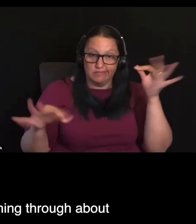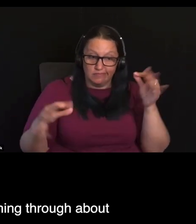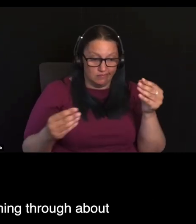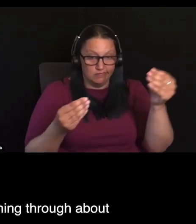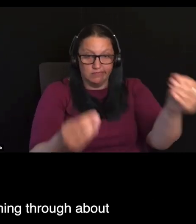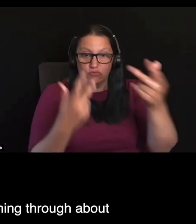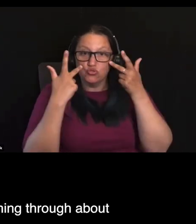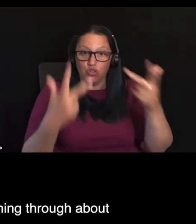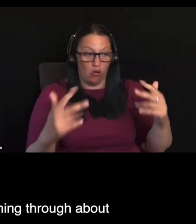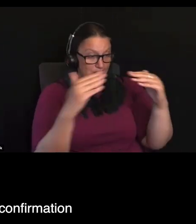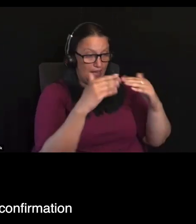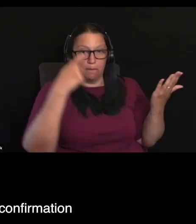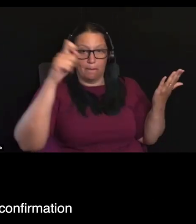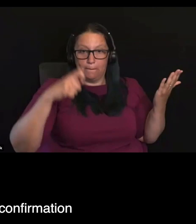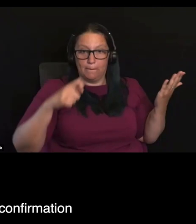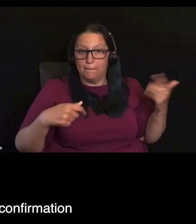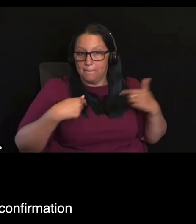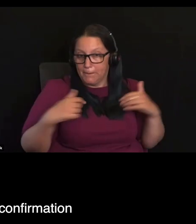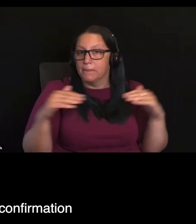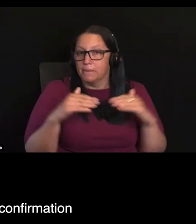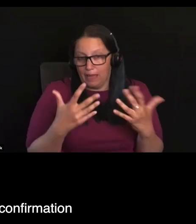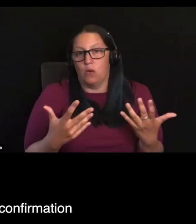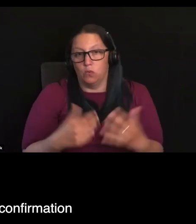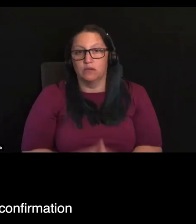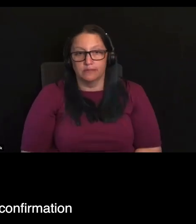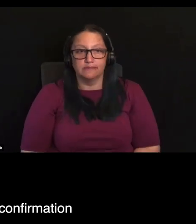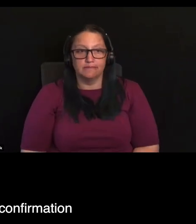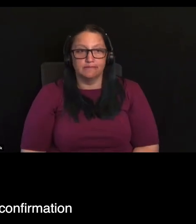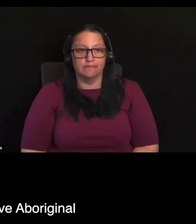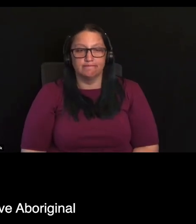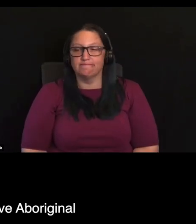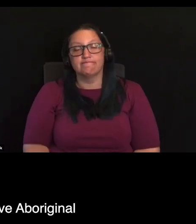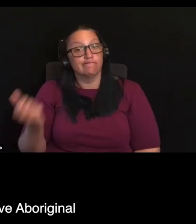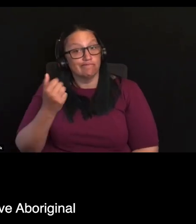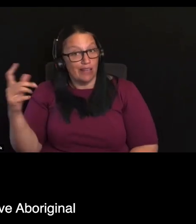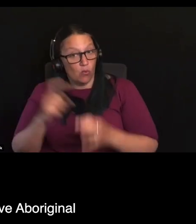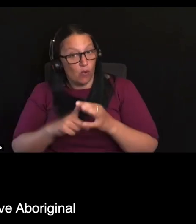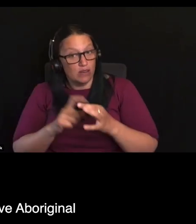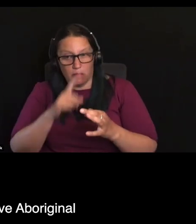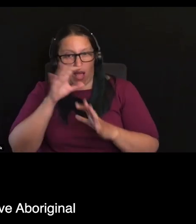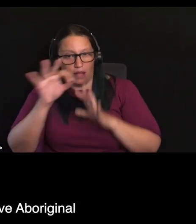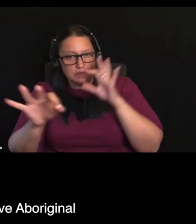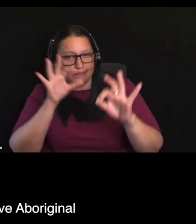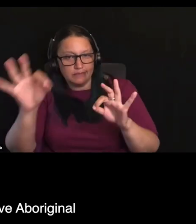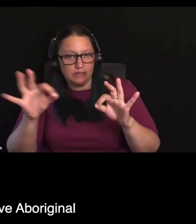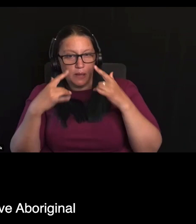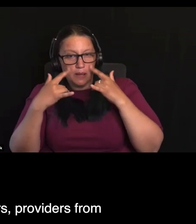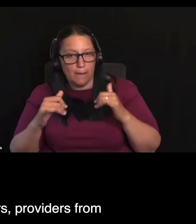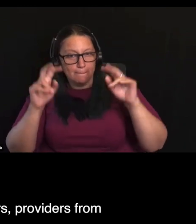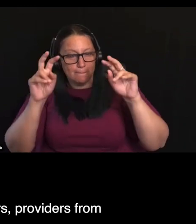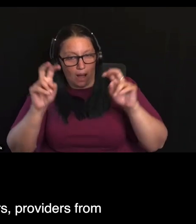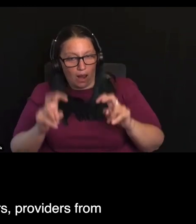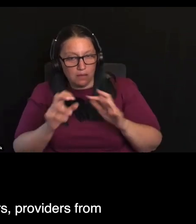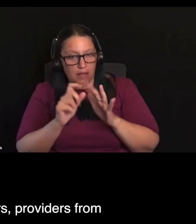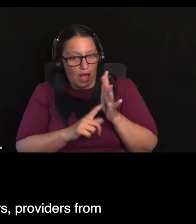number of questions are coming through about the pilot and people seeking confirmation, I guess, that the pilot will involve Aboriginal and Torres